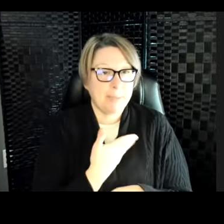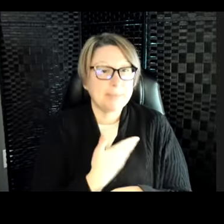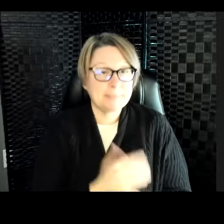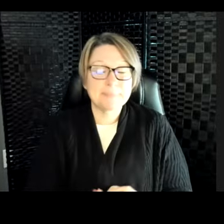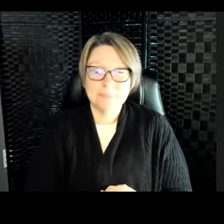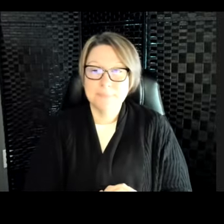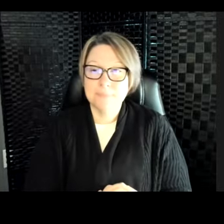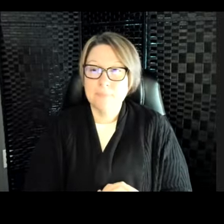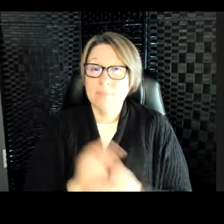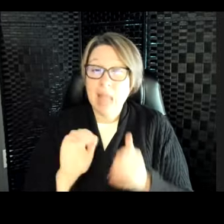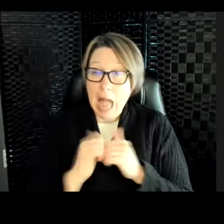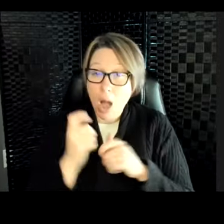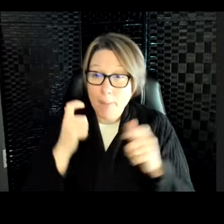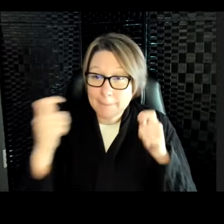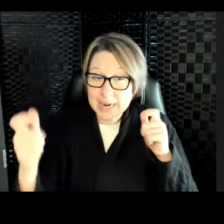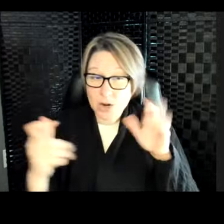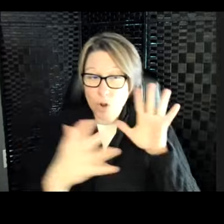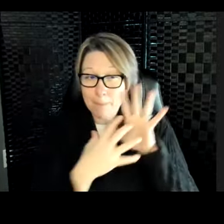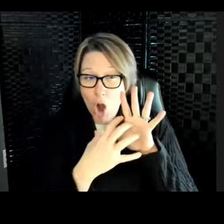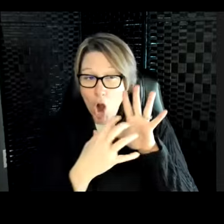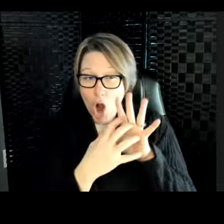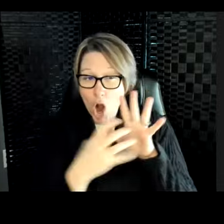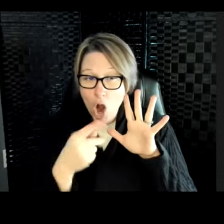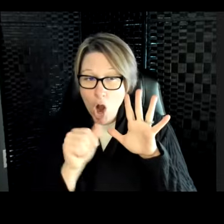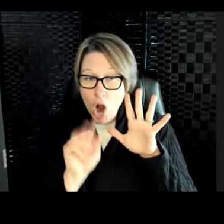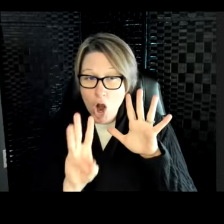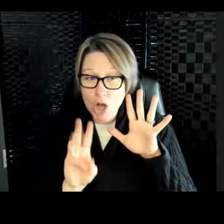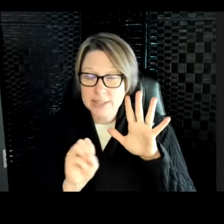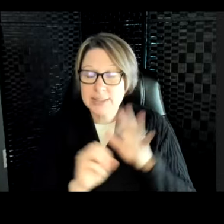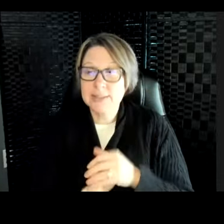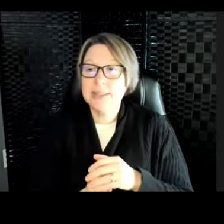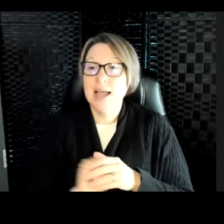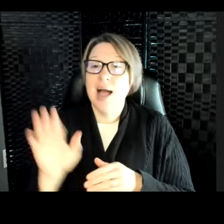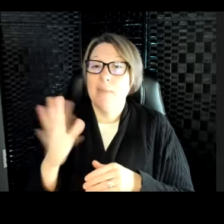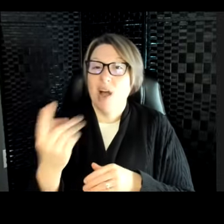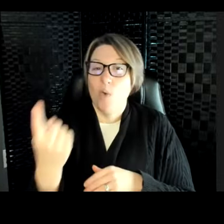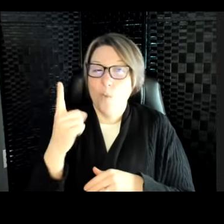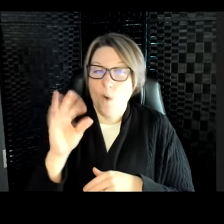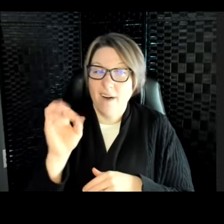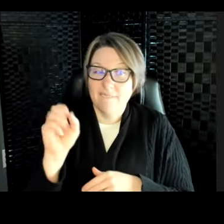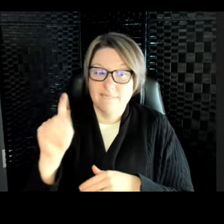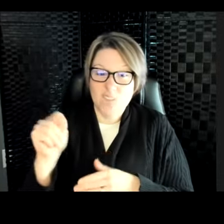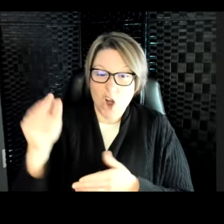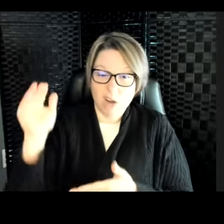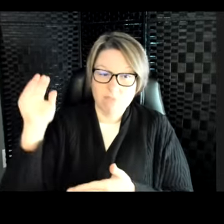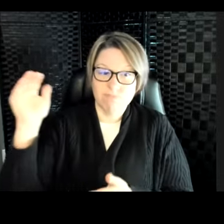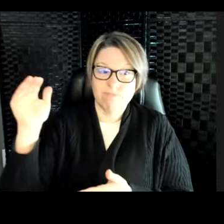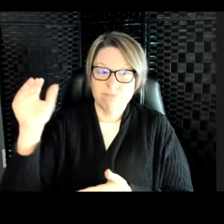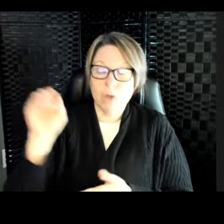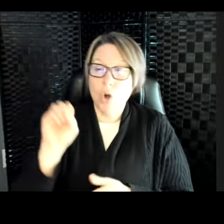big are their paws? Their paws are about one foot long or about 33 centimeters.